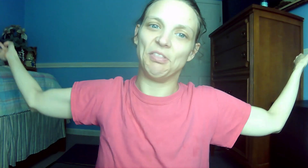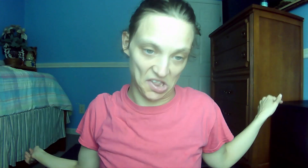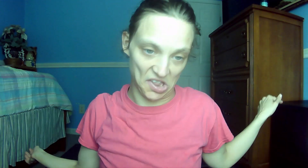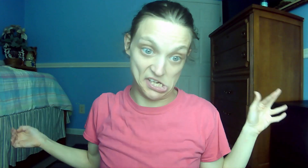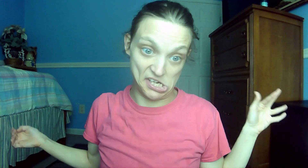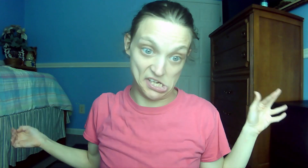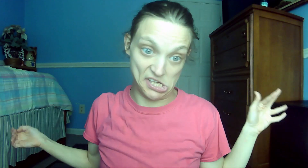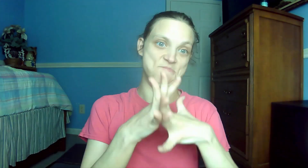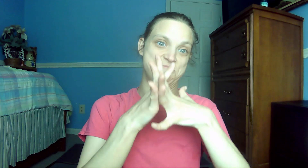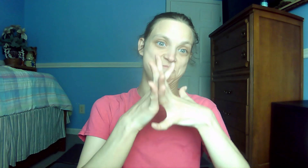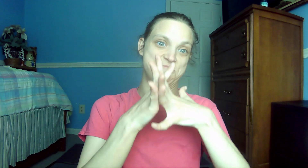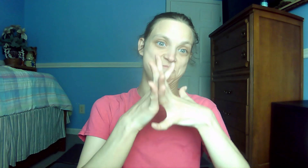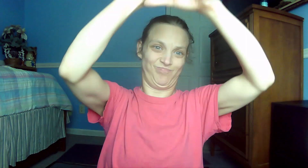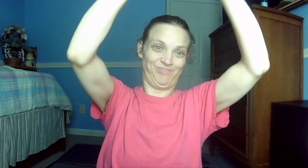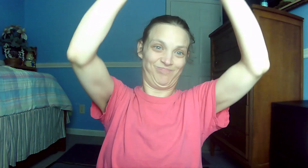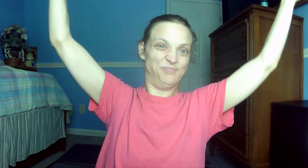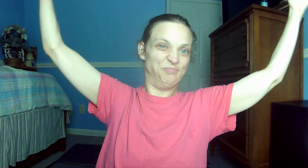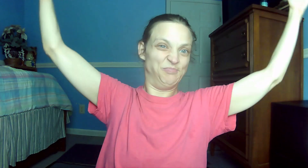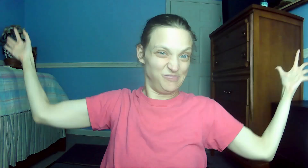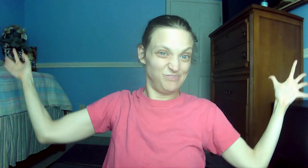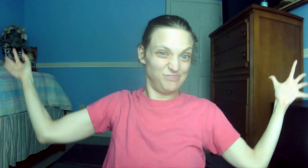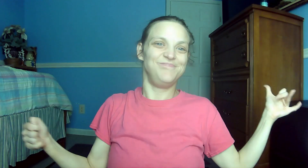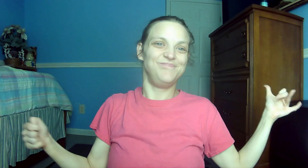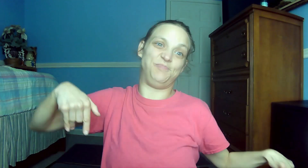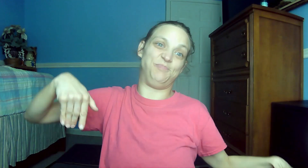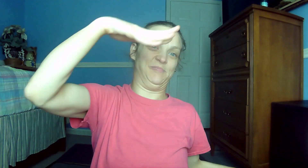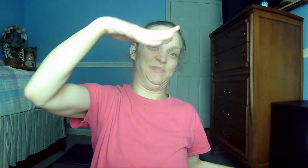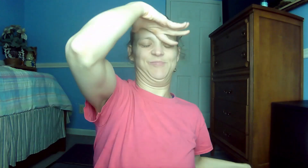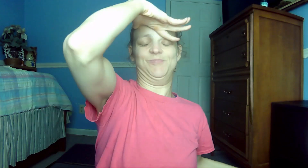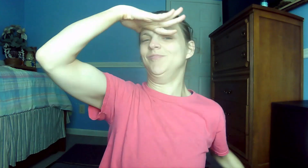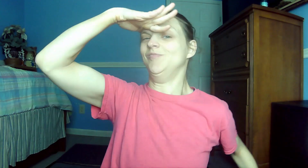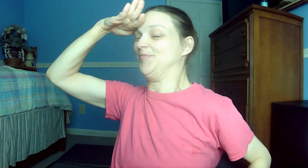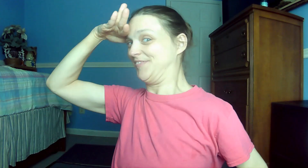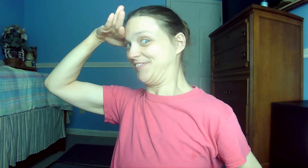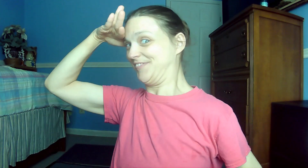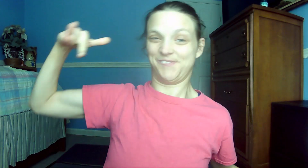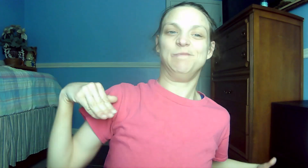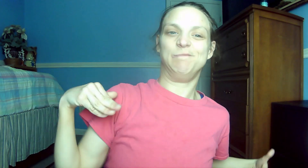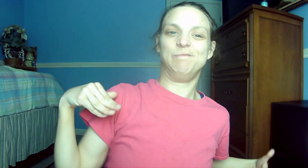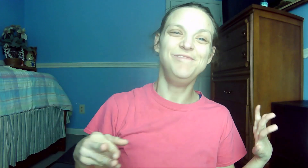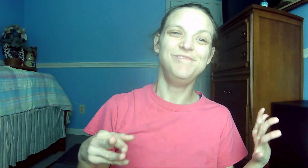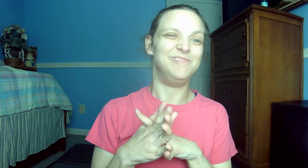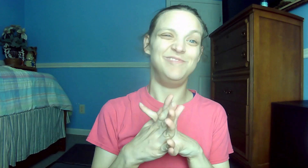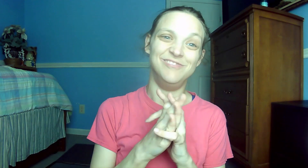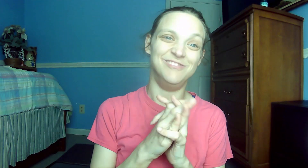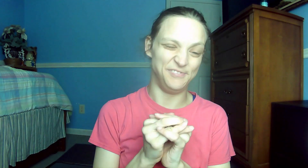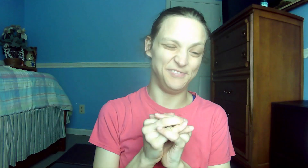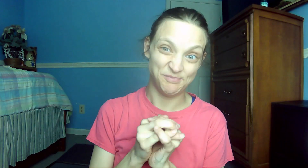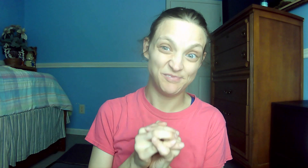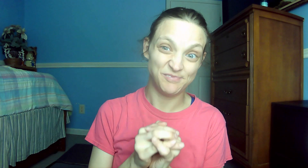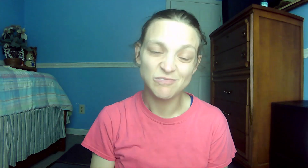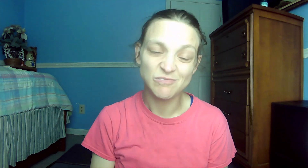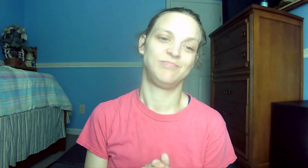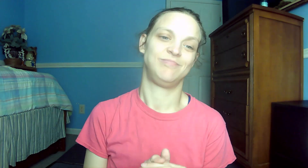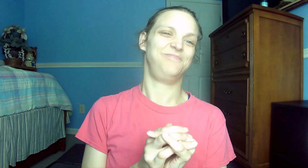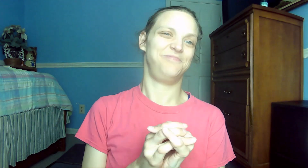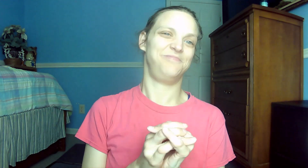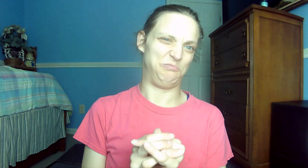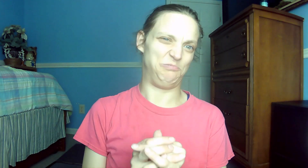dream dreams. Your young men will see visions. 58. John 14.26 But the advocate,